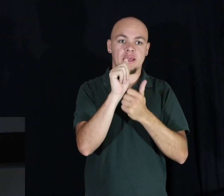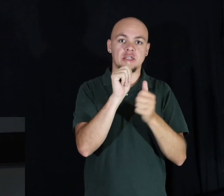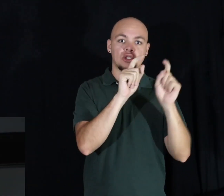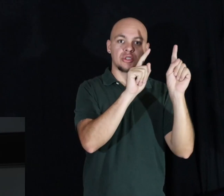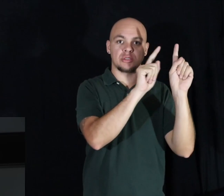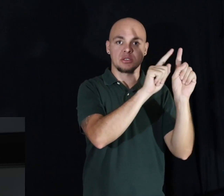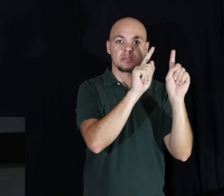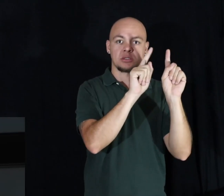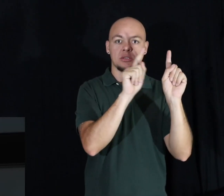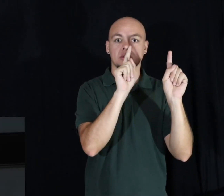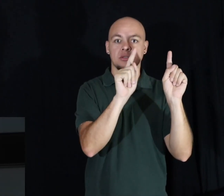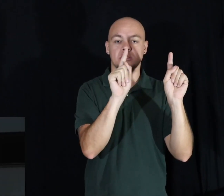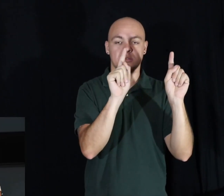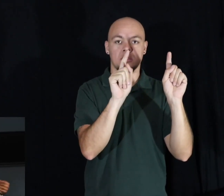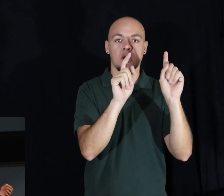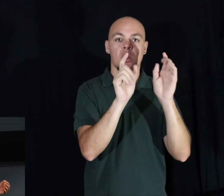side.